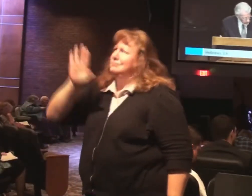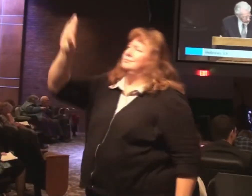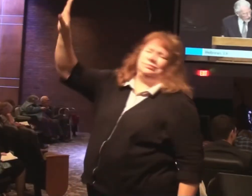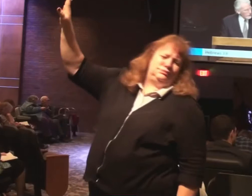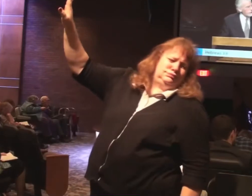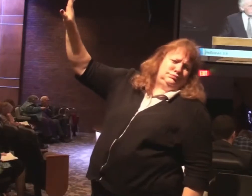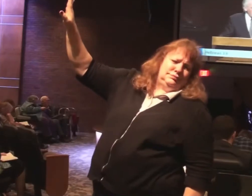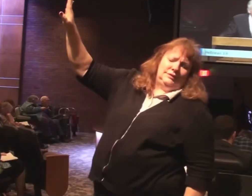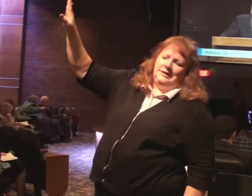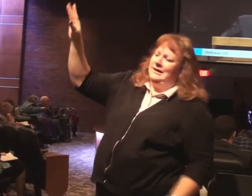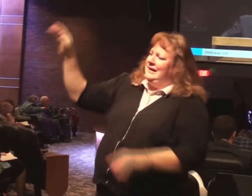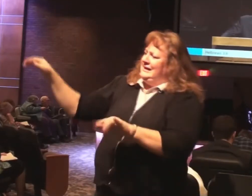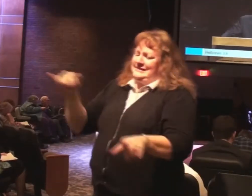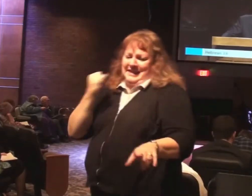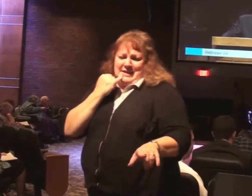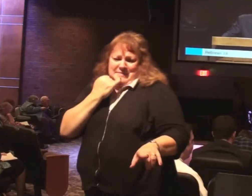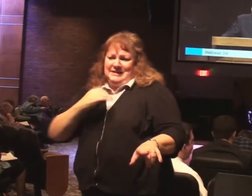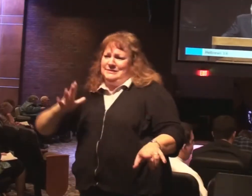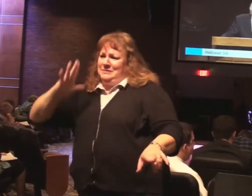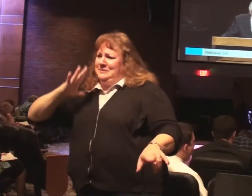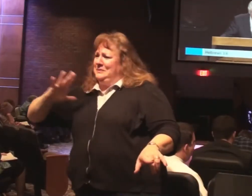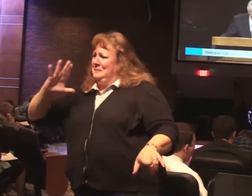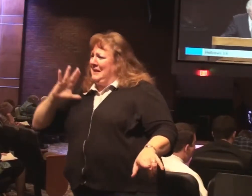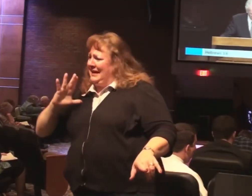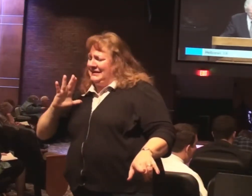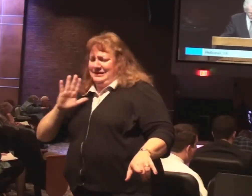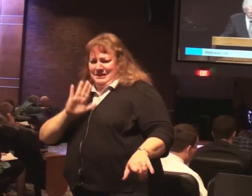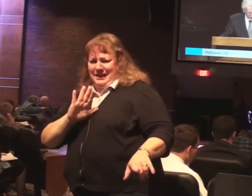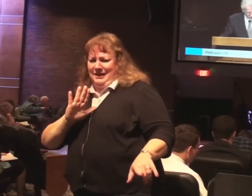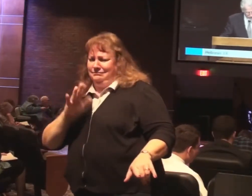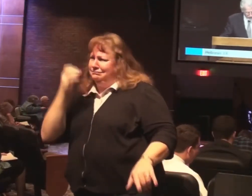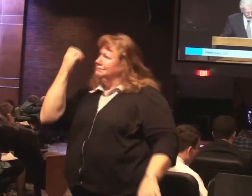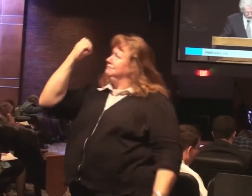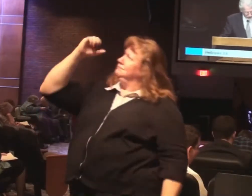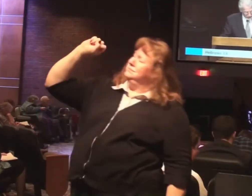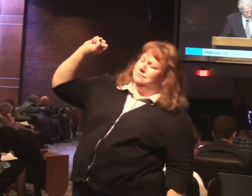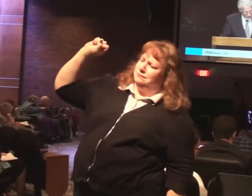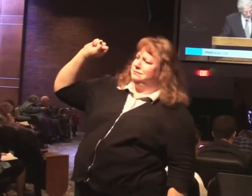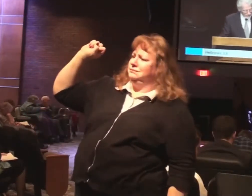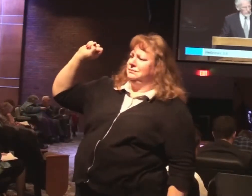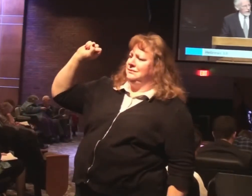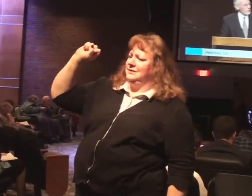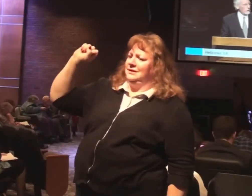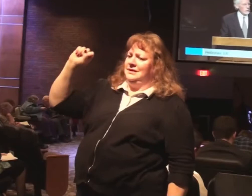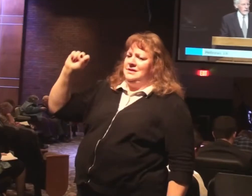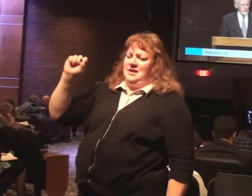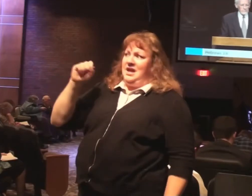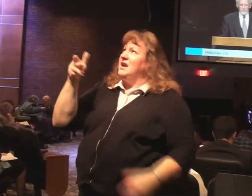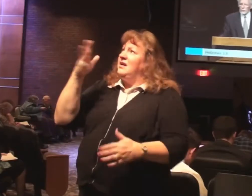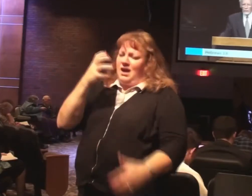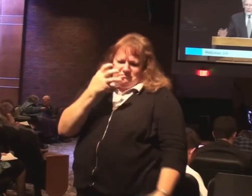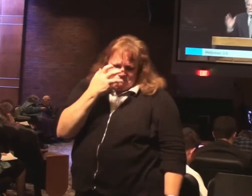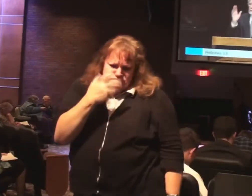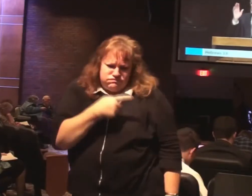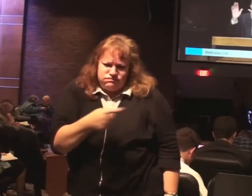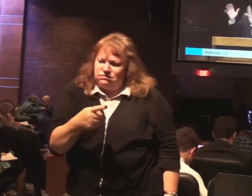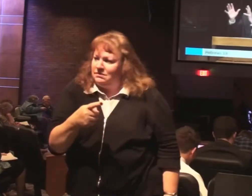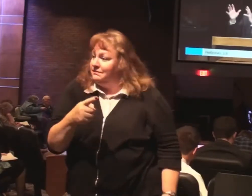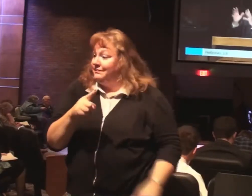Like Israel did in the past. In their history. And I was angry with them. And so they couldn't go into the